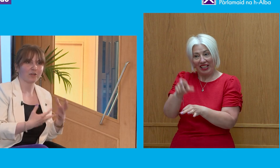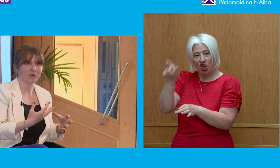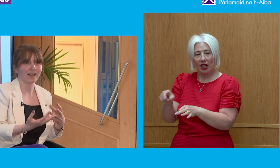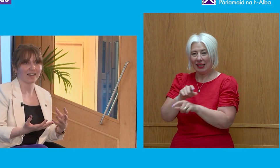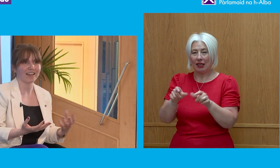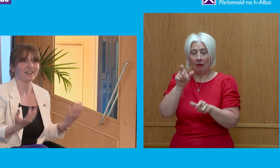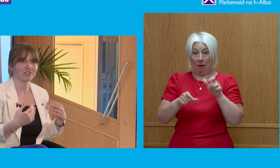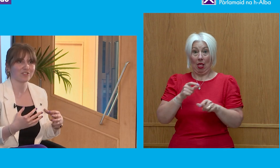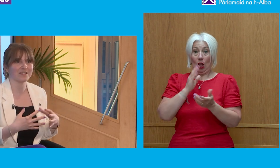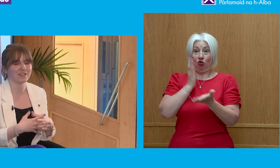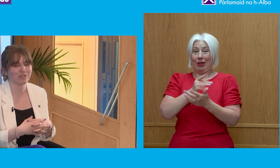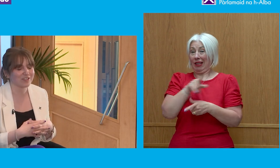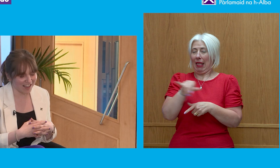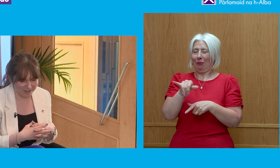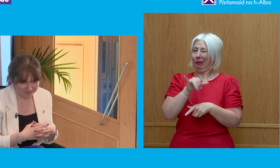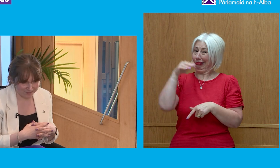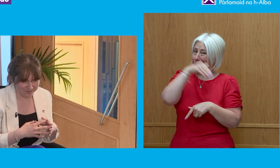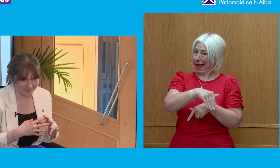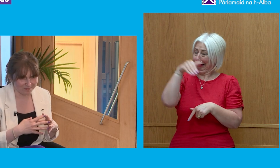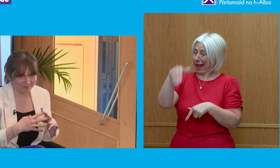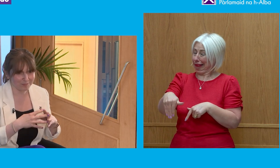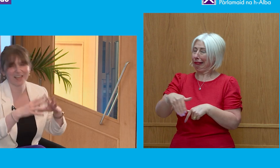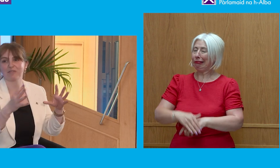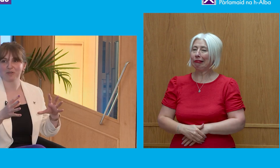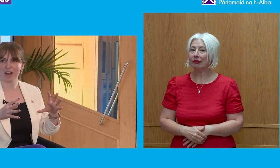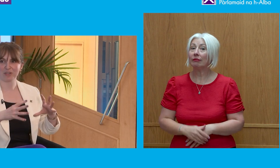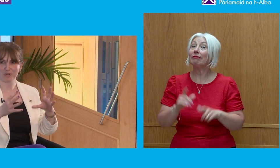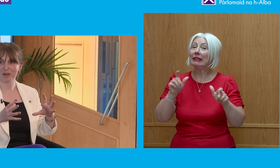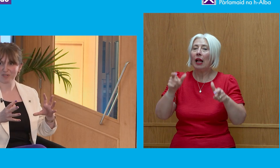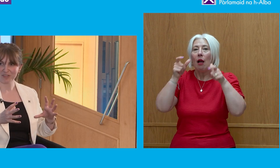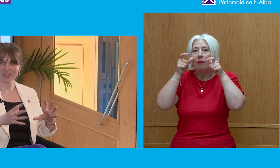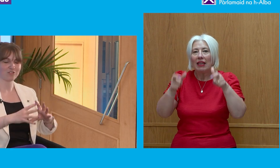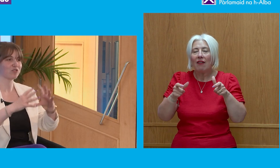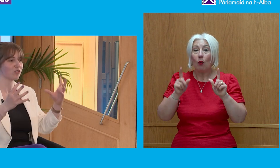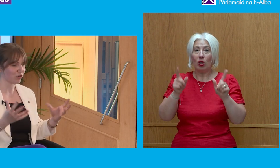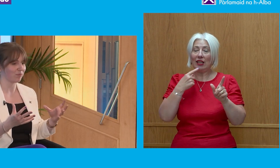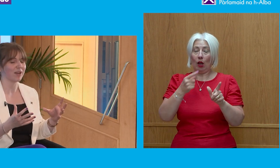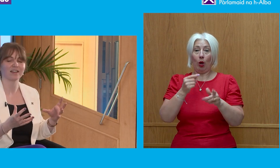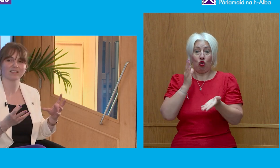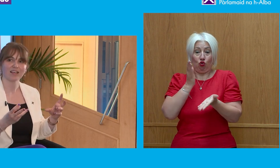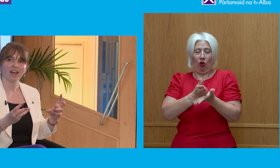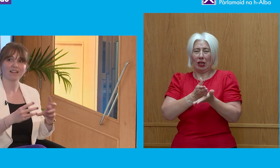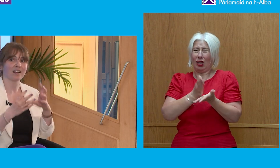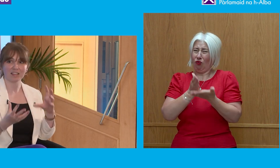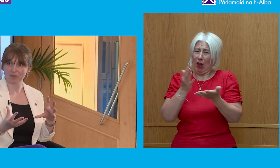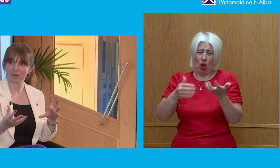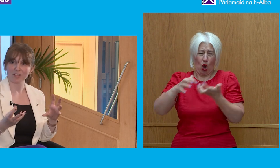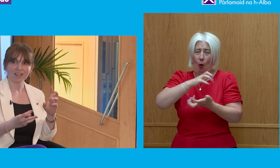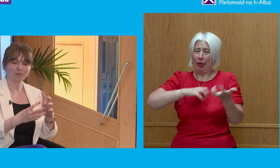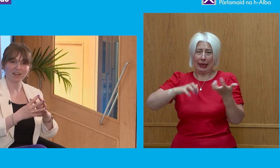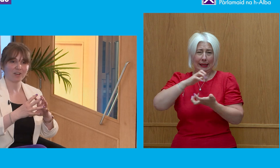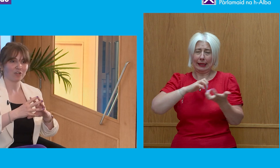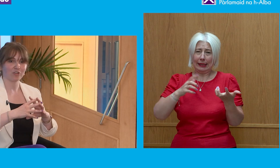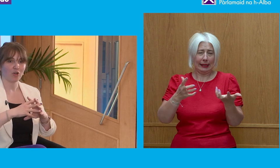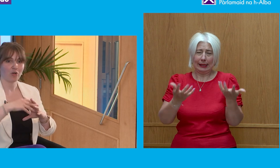Now, again, John Smith Center, we would say, be careful how you talk about trust. It's so complex and it's unequal